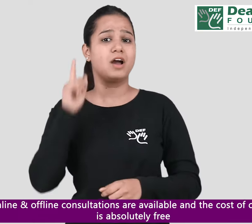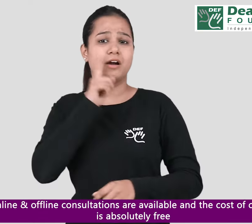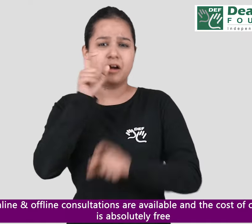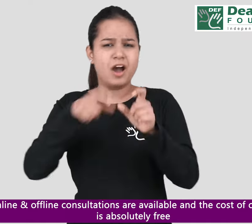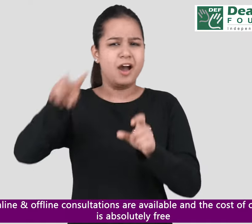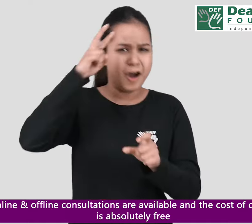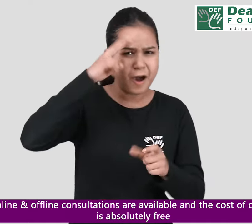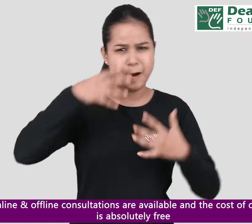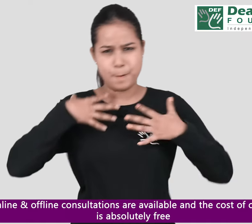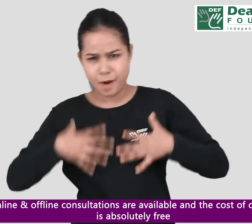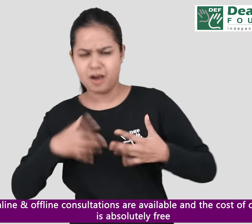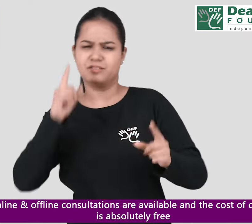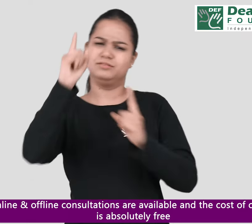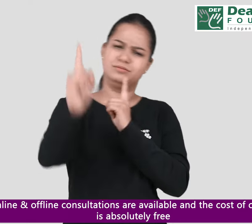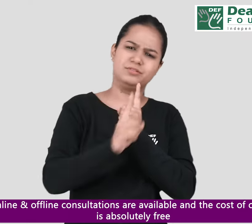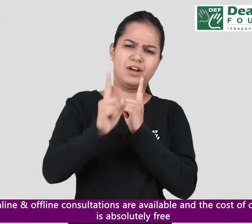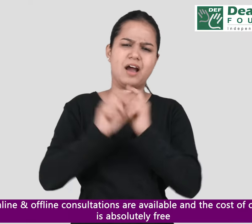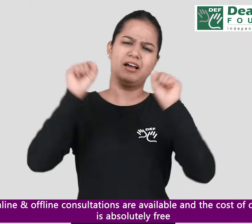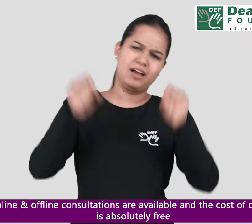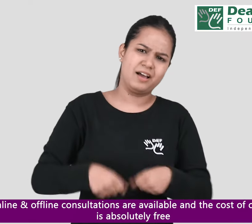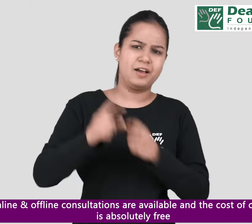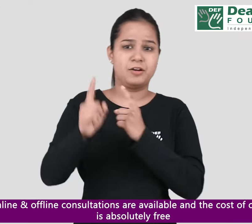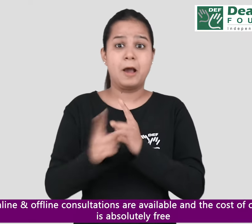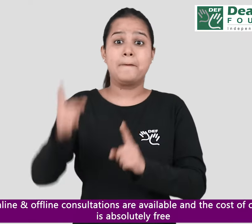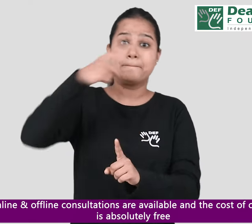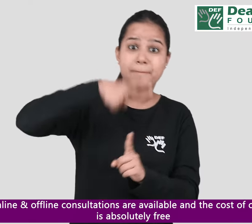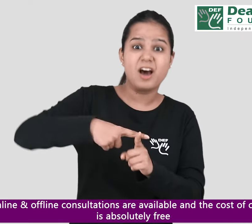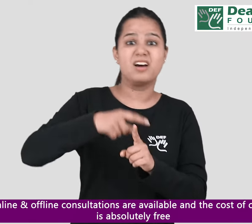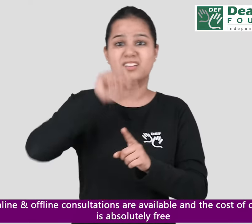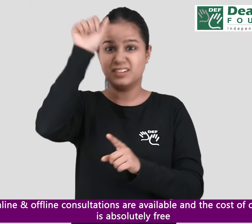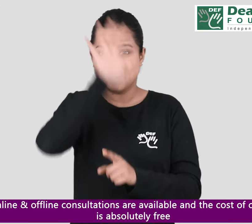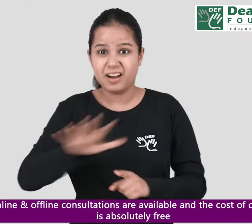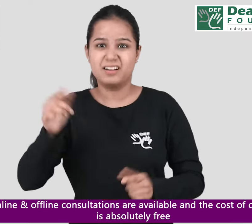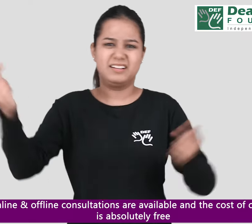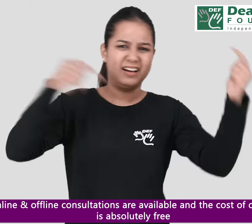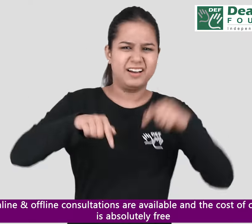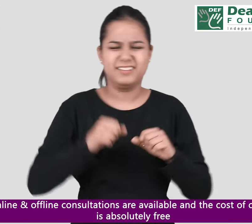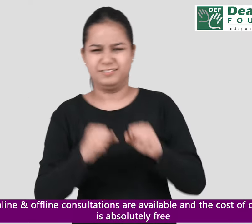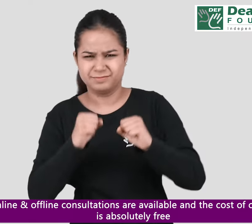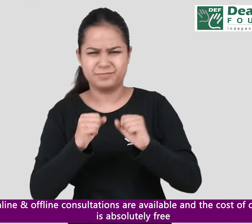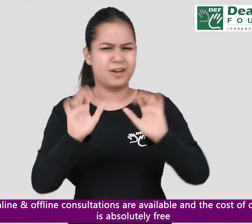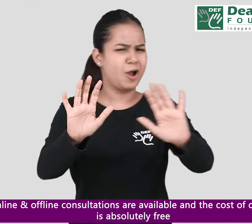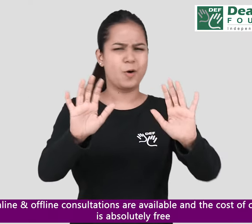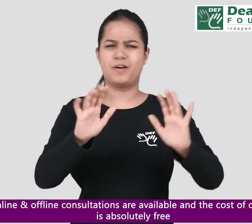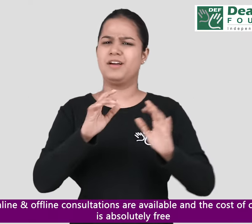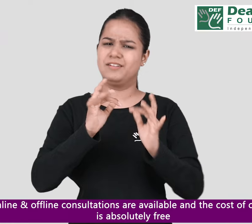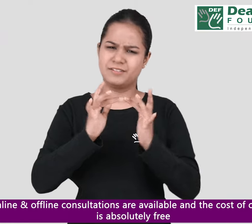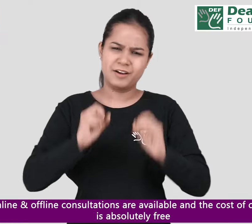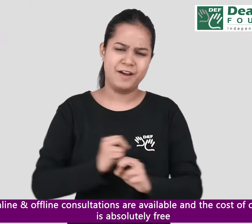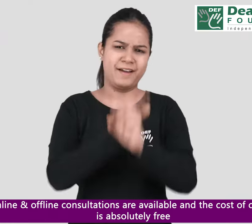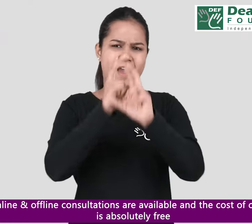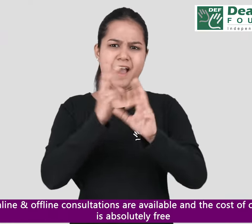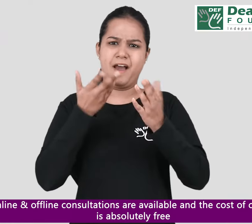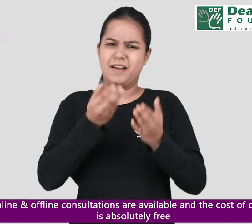Both online and offline consultations are available and the cost of consultation is absolutely free.